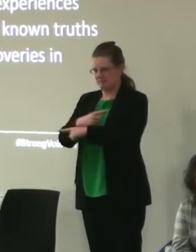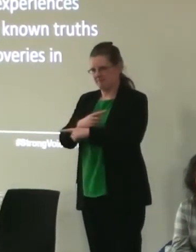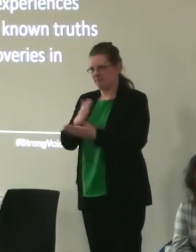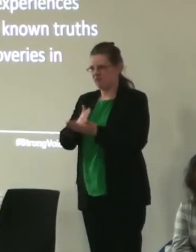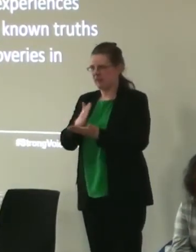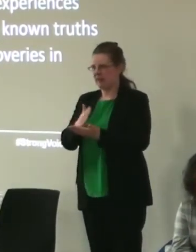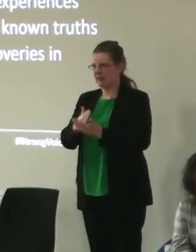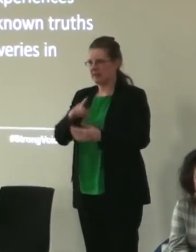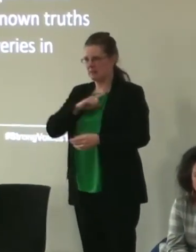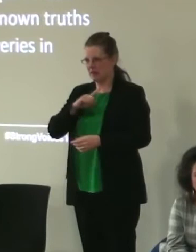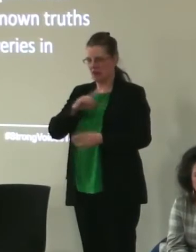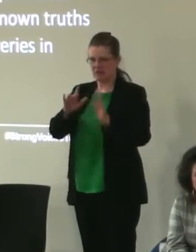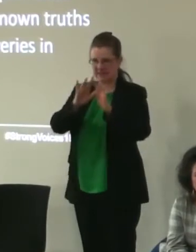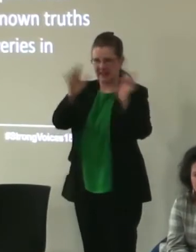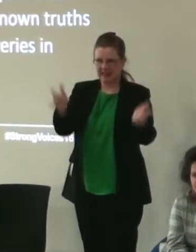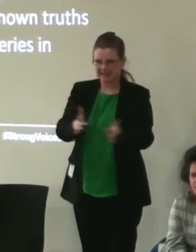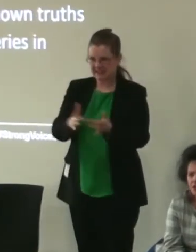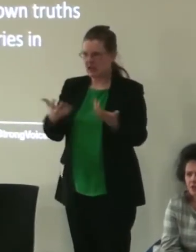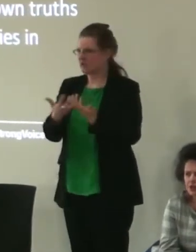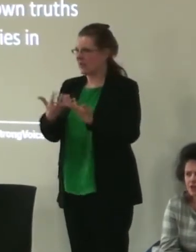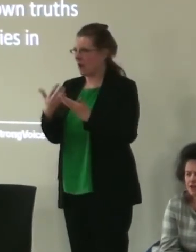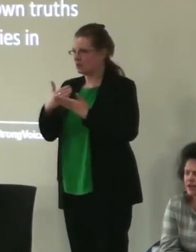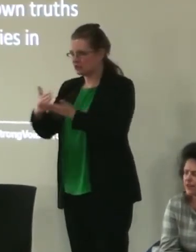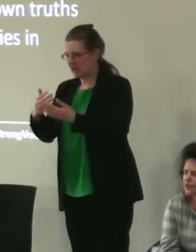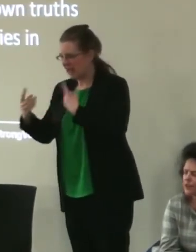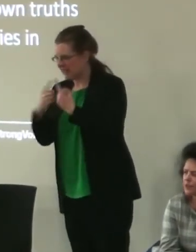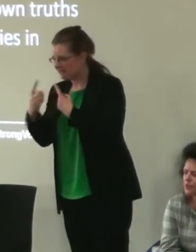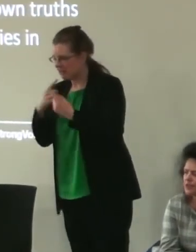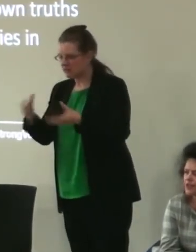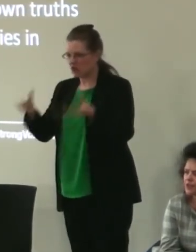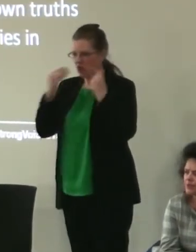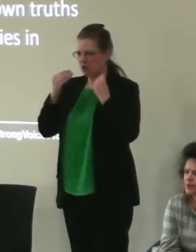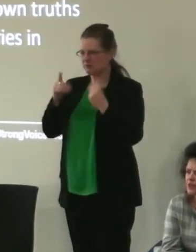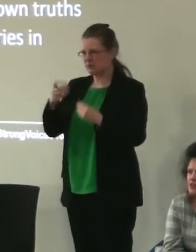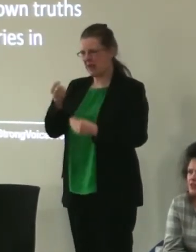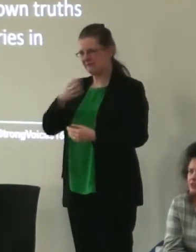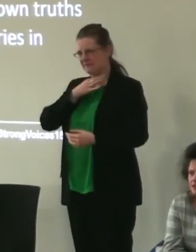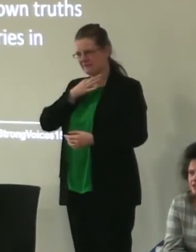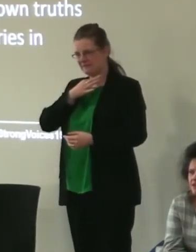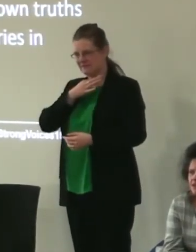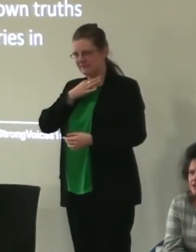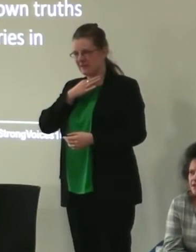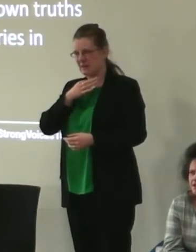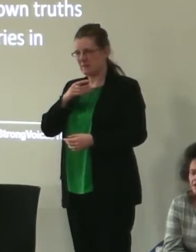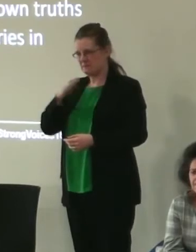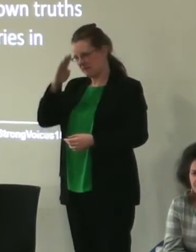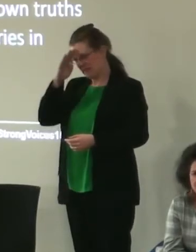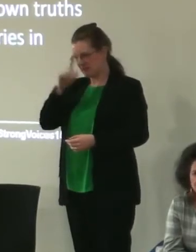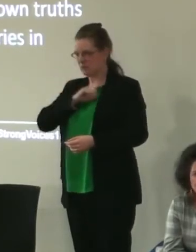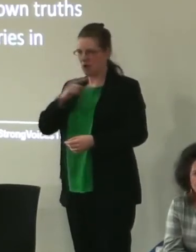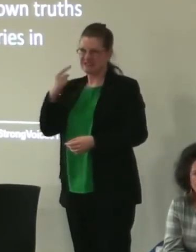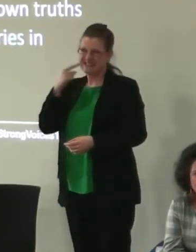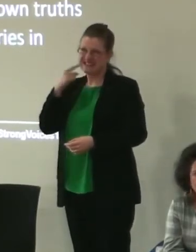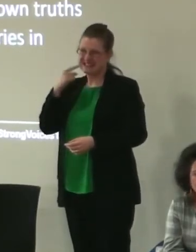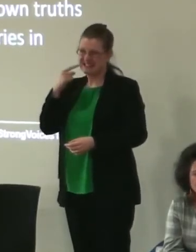the internet and the way that we share information, we share learning. There's almost a danger that because it's easier, in theory,